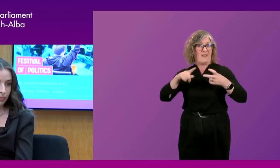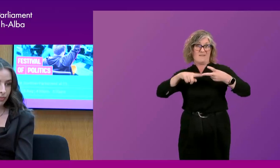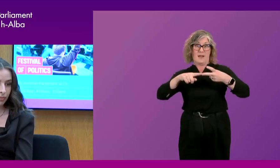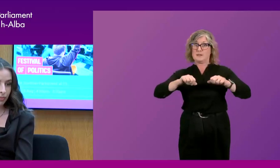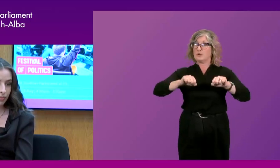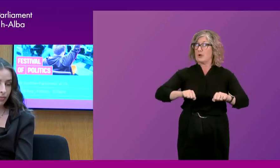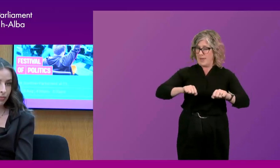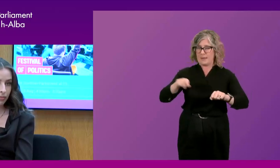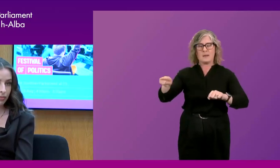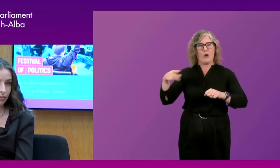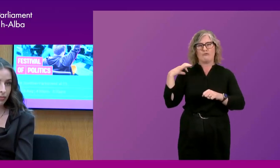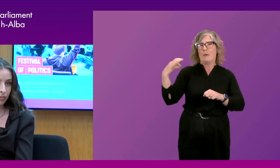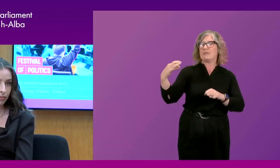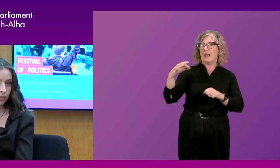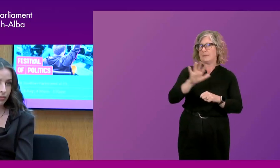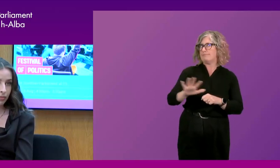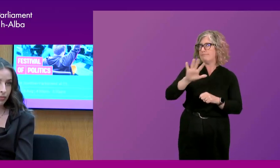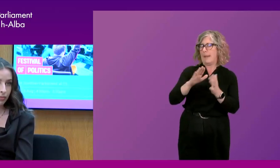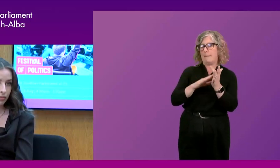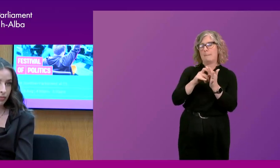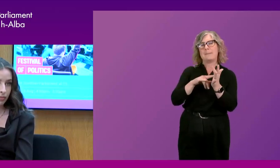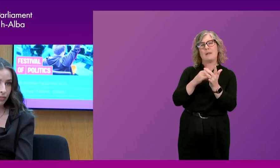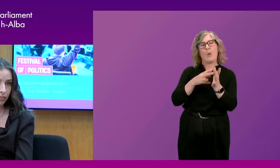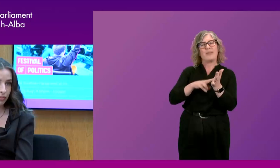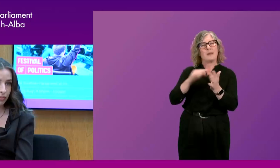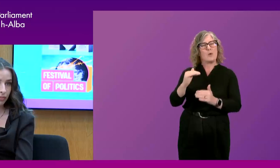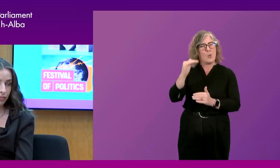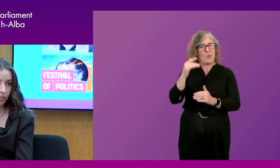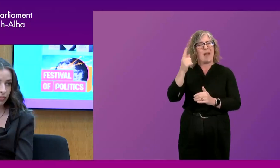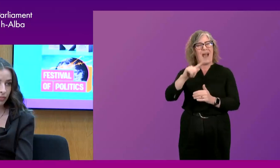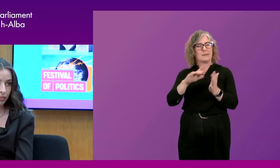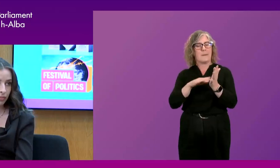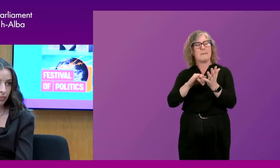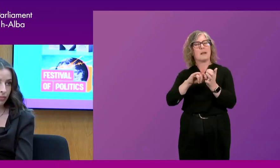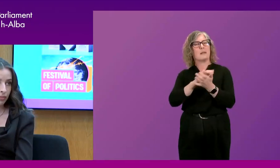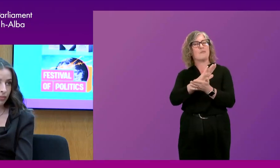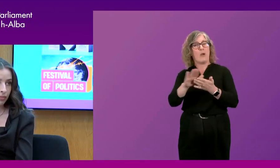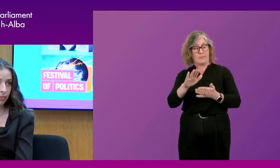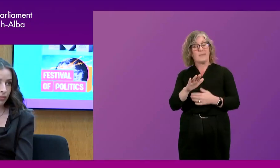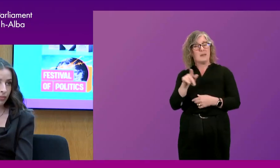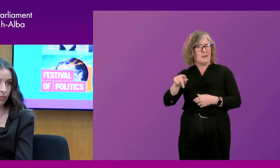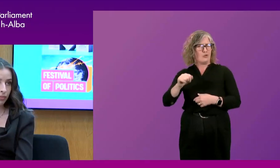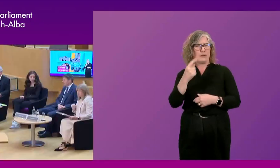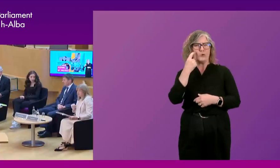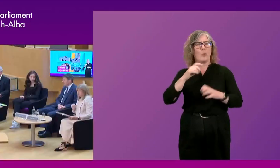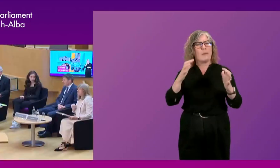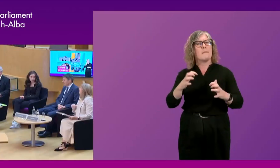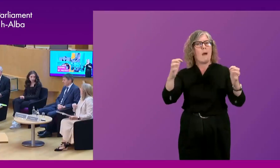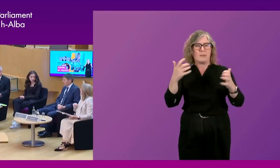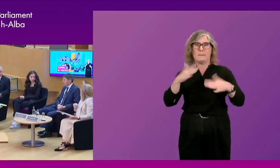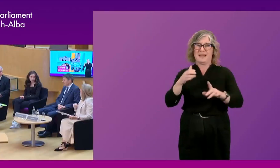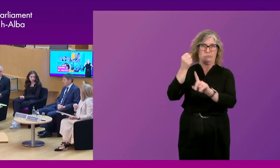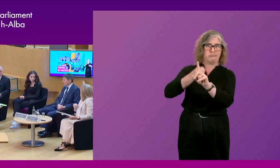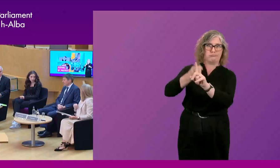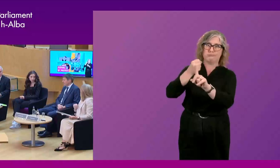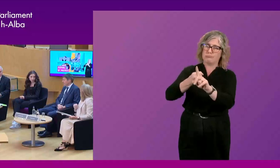and represents the constituency of Midlothia North and Musselburgh. And the Scottish Youth Parliament has campaigned, I think,